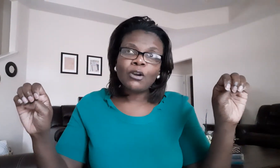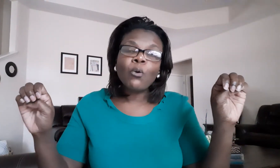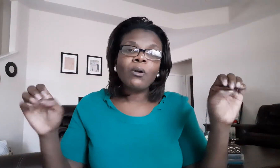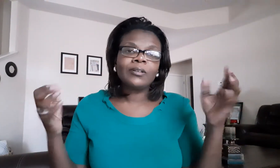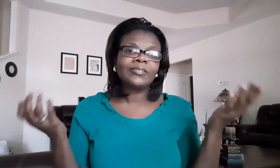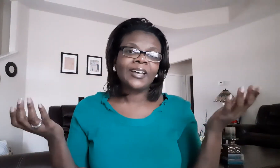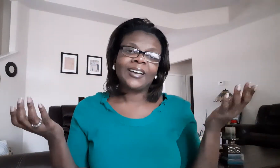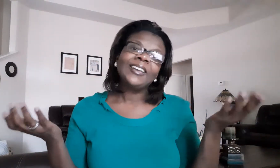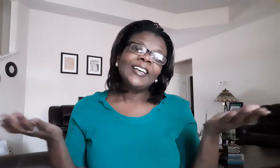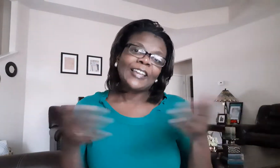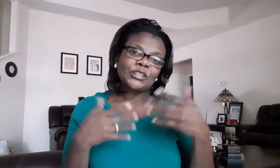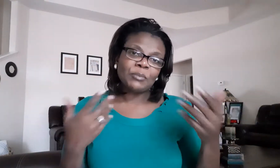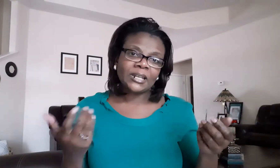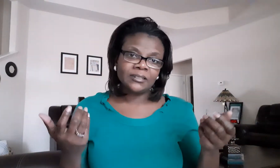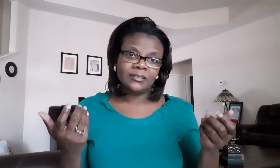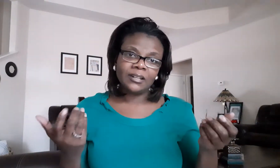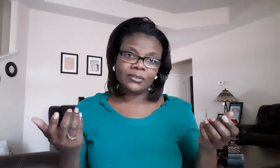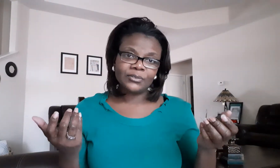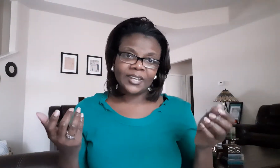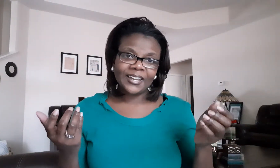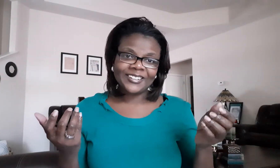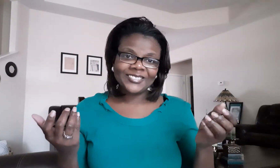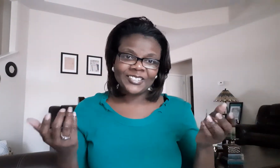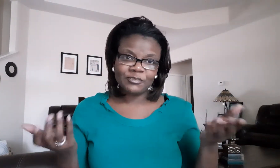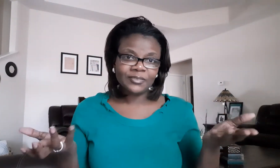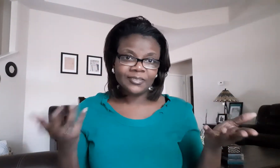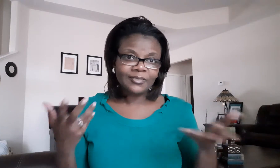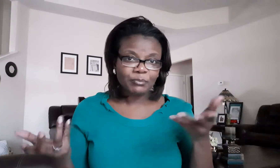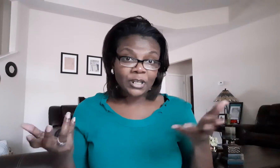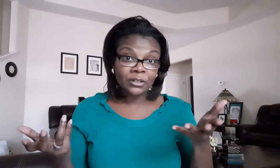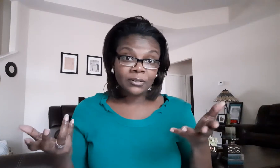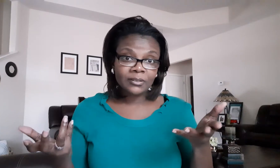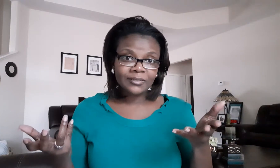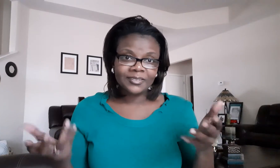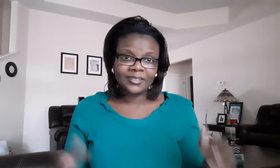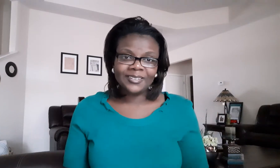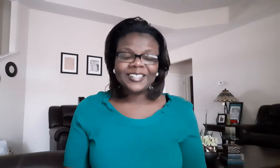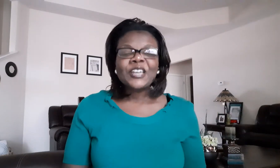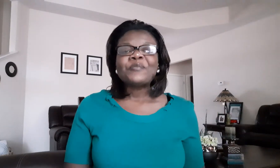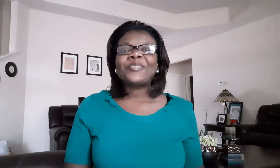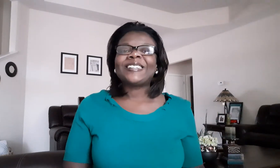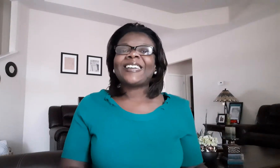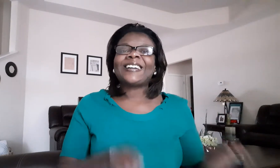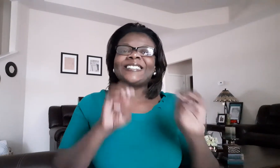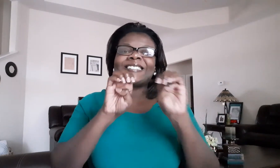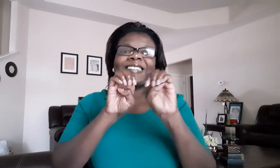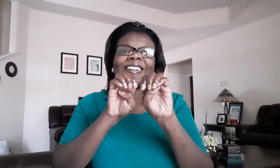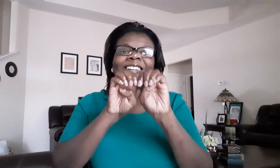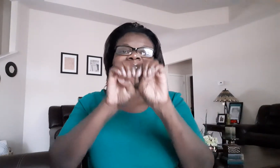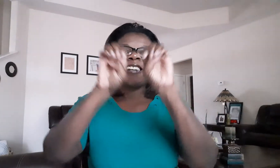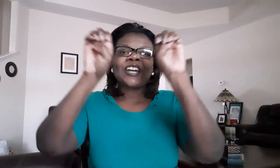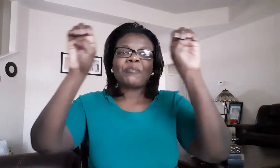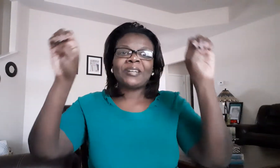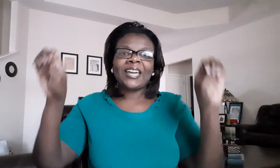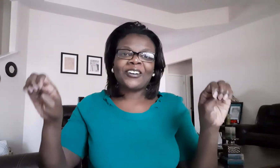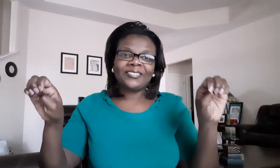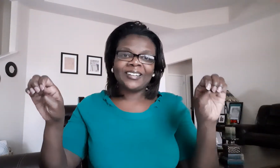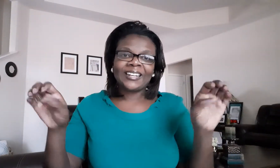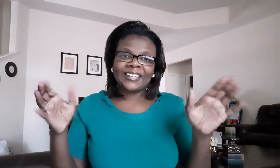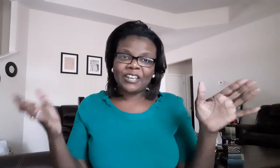or like the mcdonald sign better but yeah you're just taking it and coming out like that